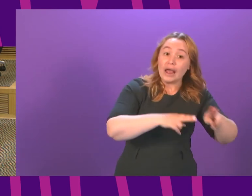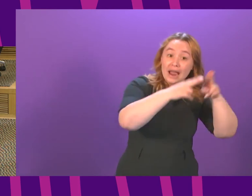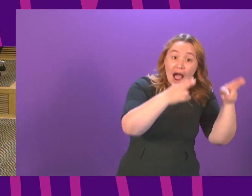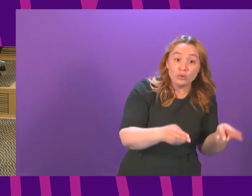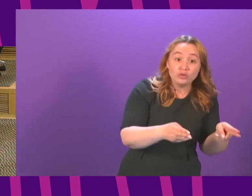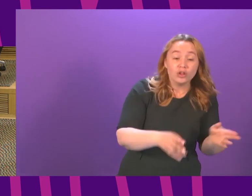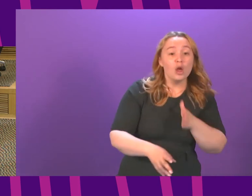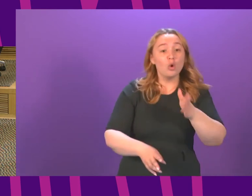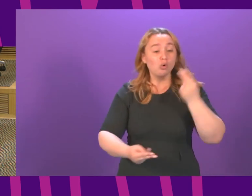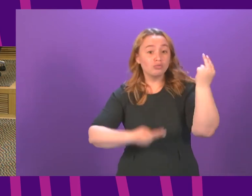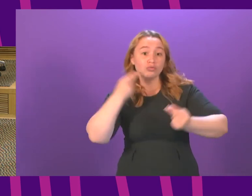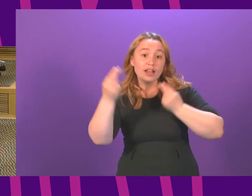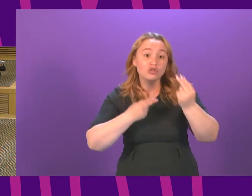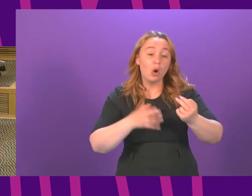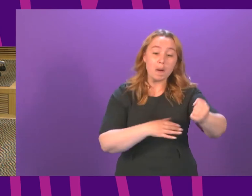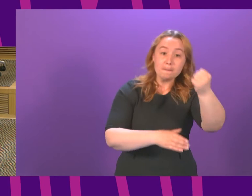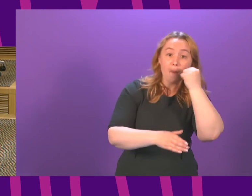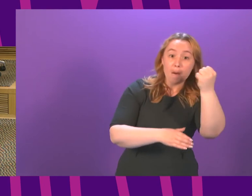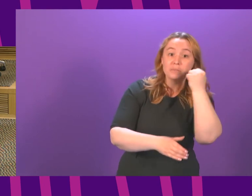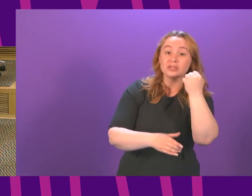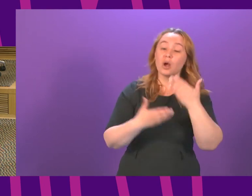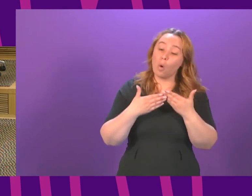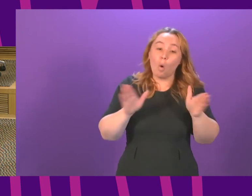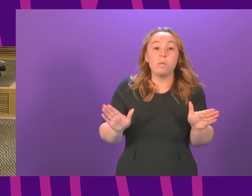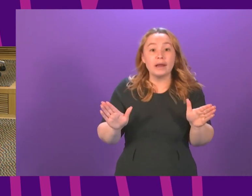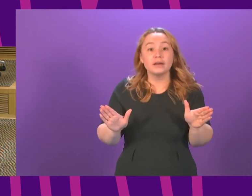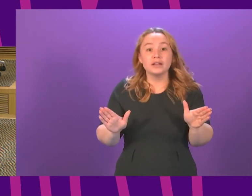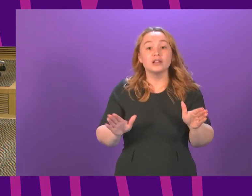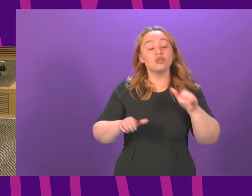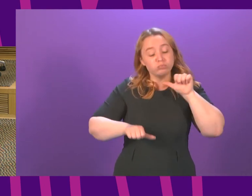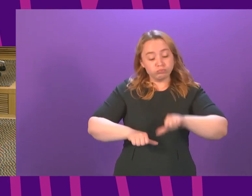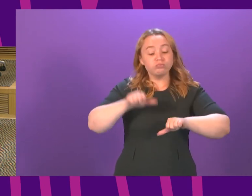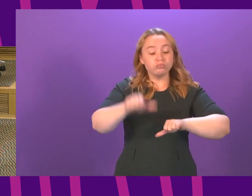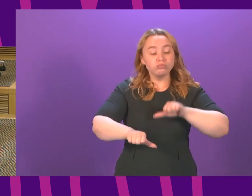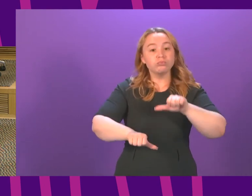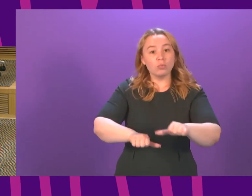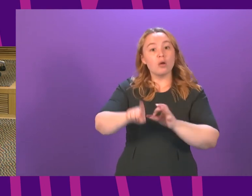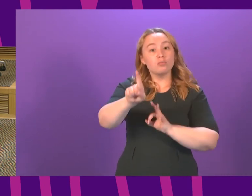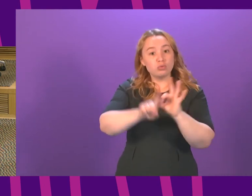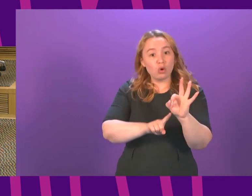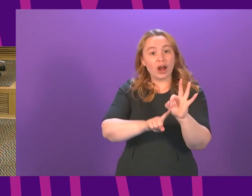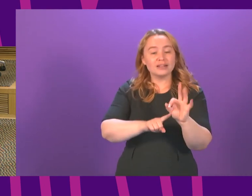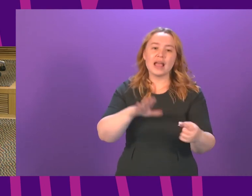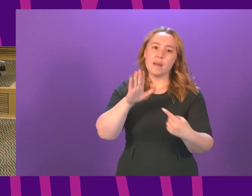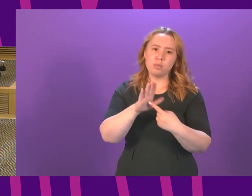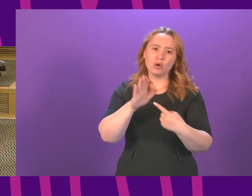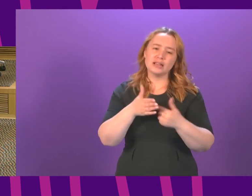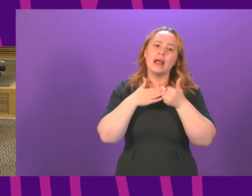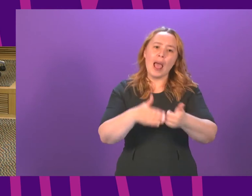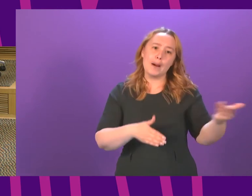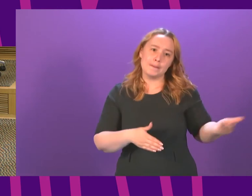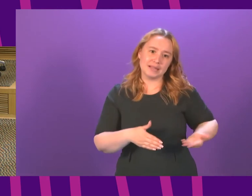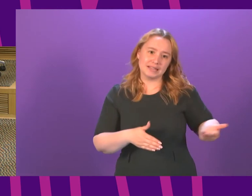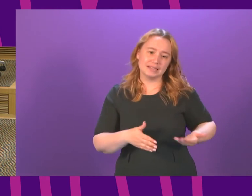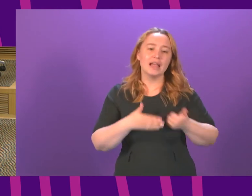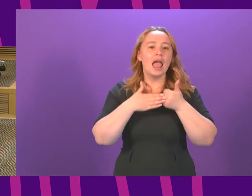hospitality stay open indoors so there are significant steps forward there that are important for businesses and for the mental